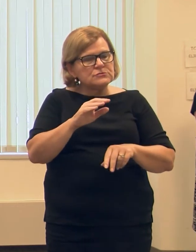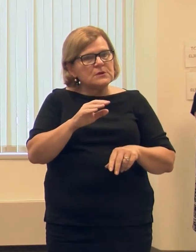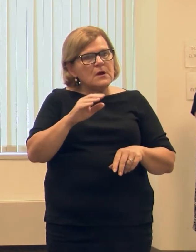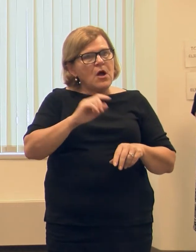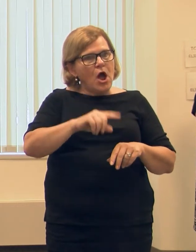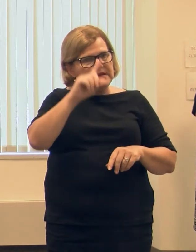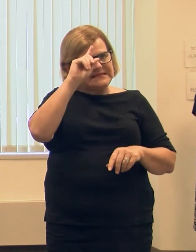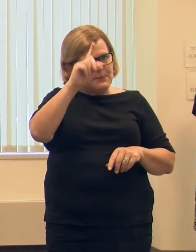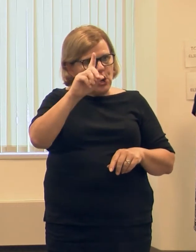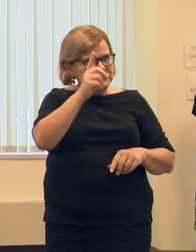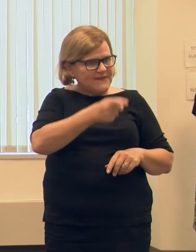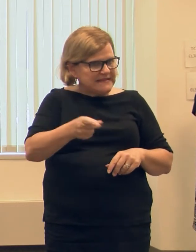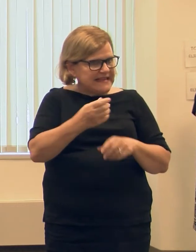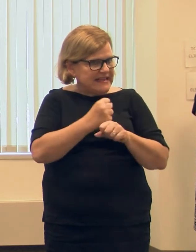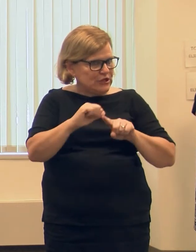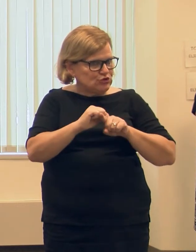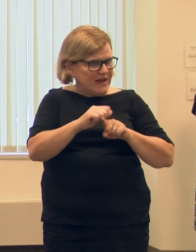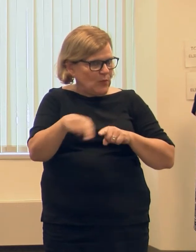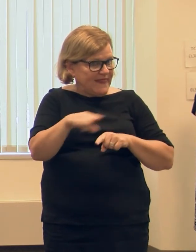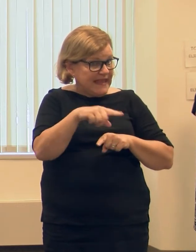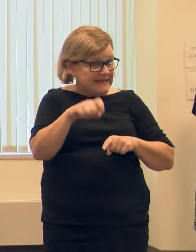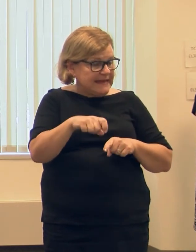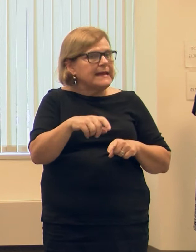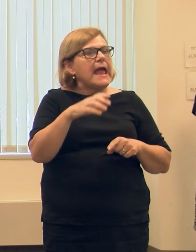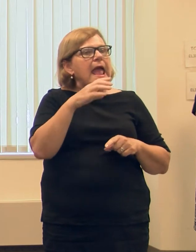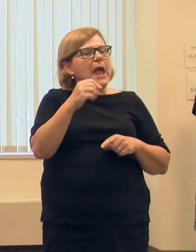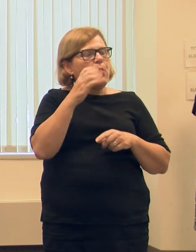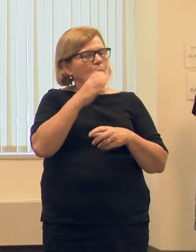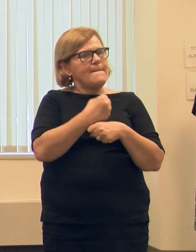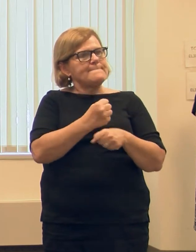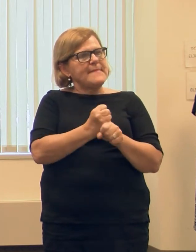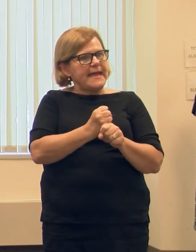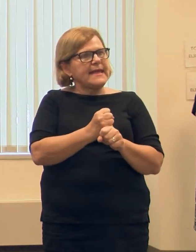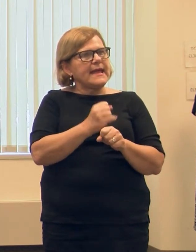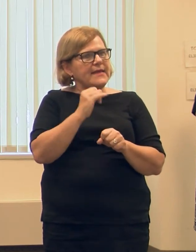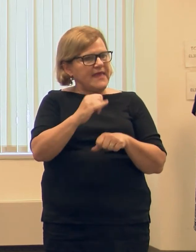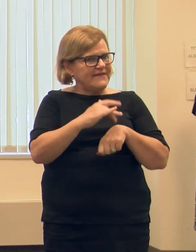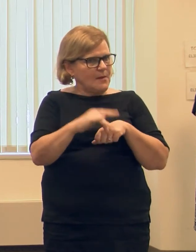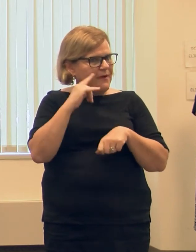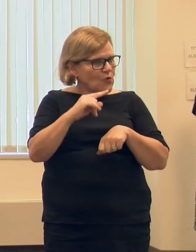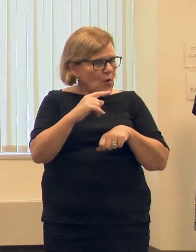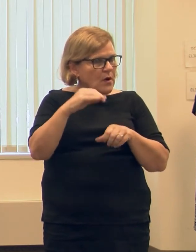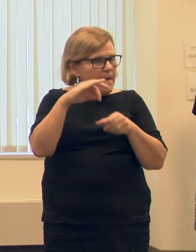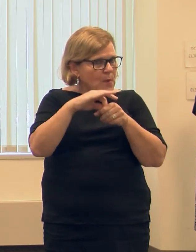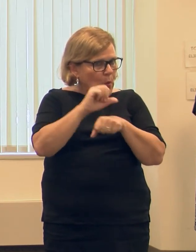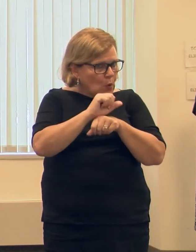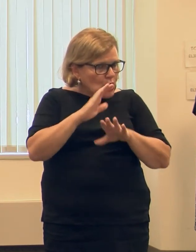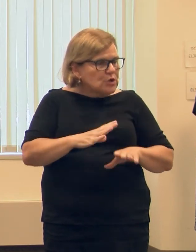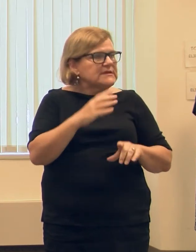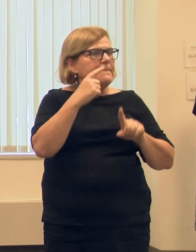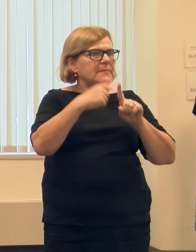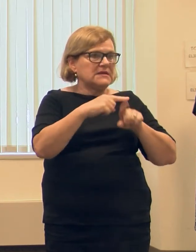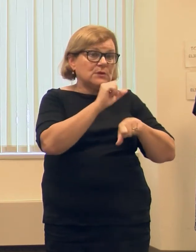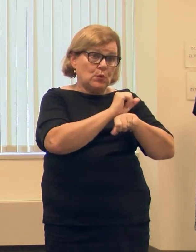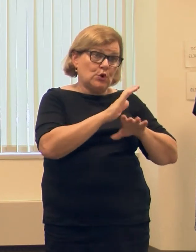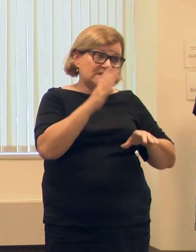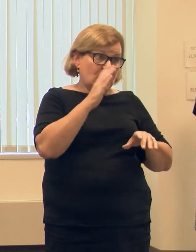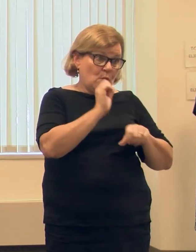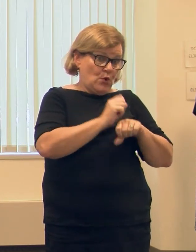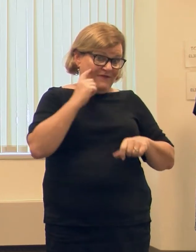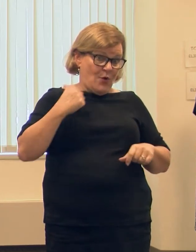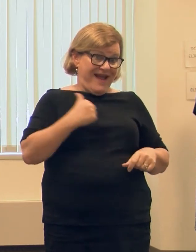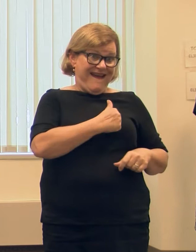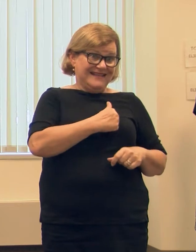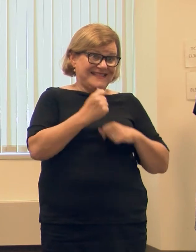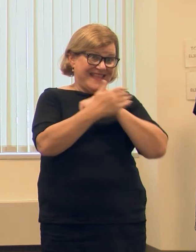device and get the training they need. And we'll be making that available to poll workers as well as the workers that will hopefully be working for